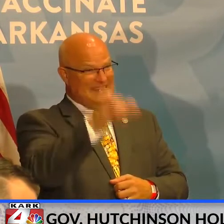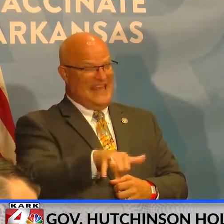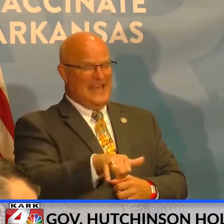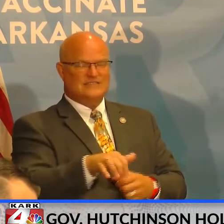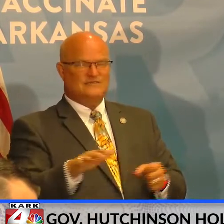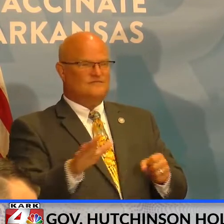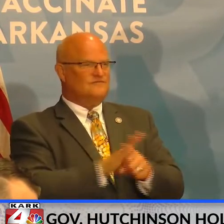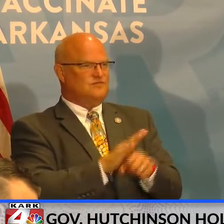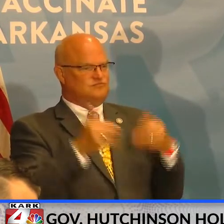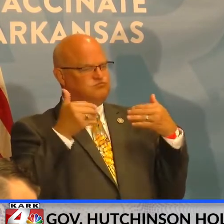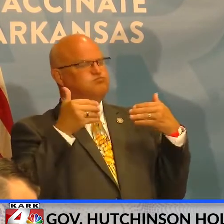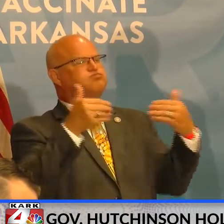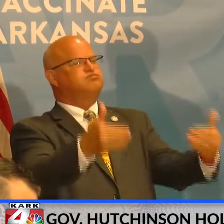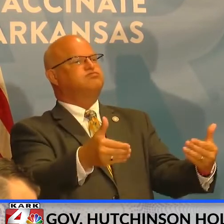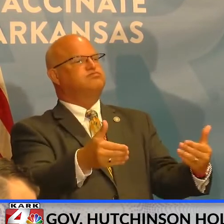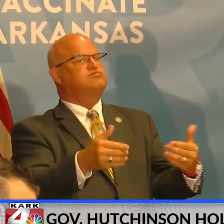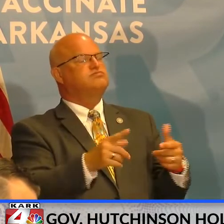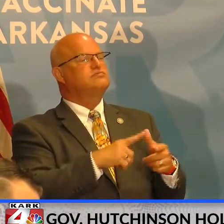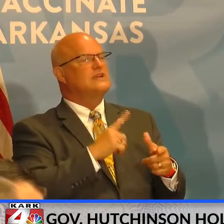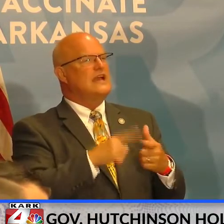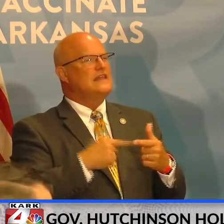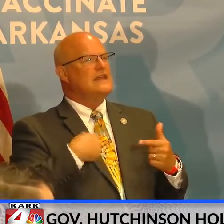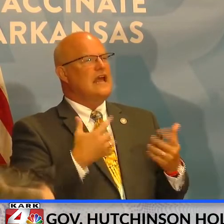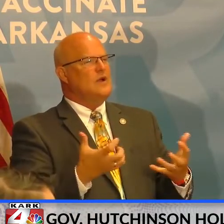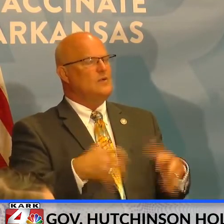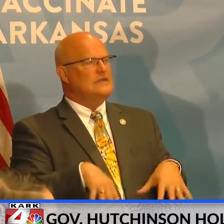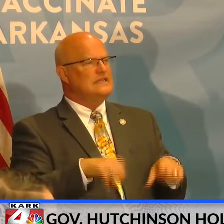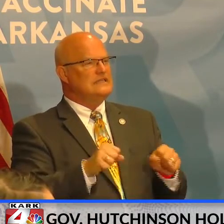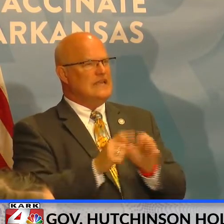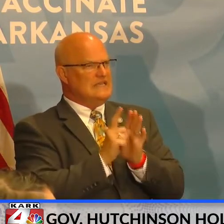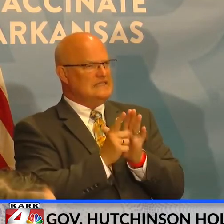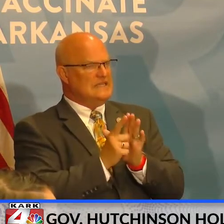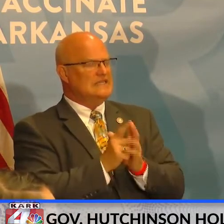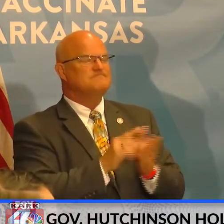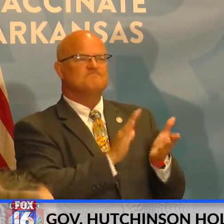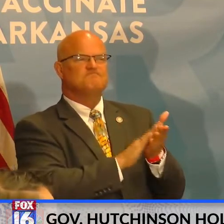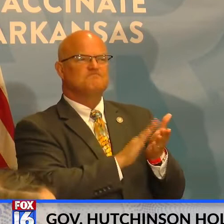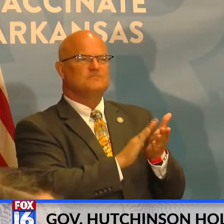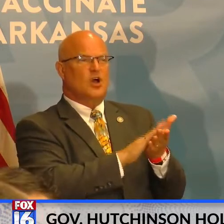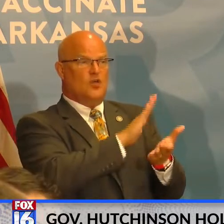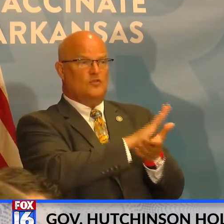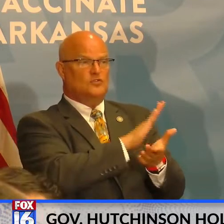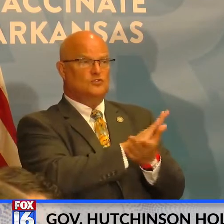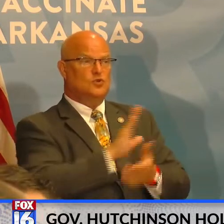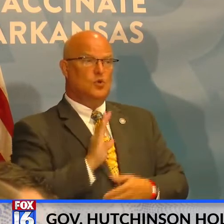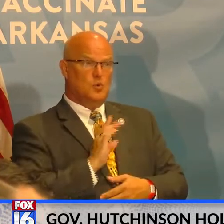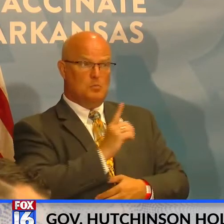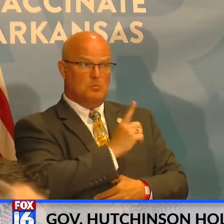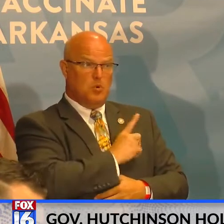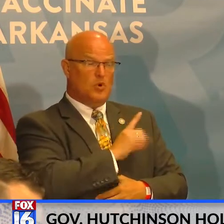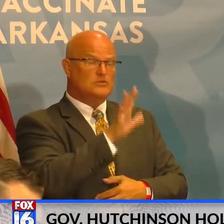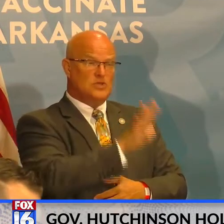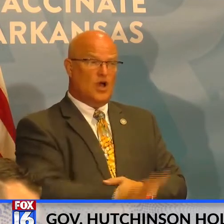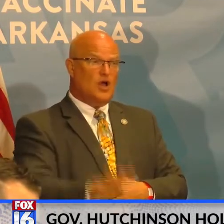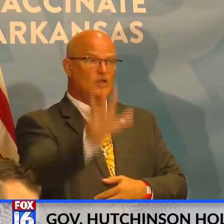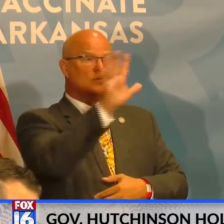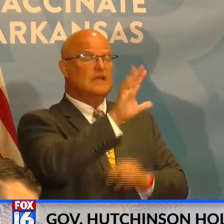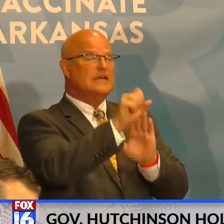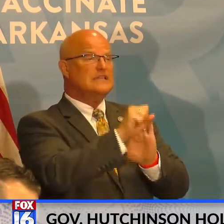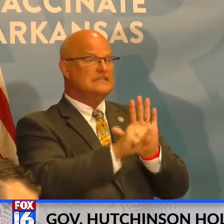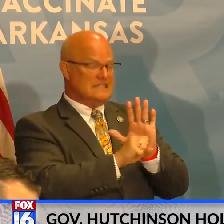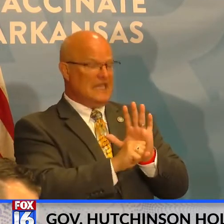full swing. And then I want to take a second to applaud our school boards and our school leadership